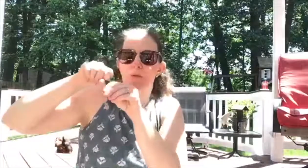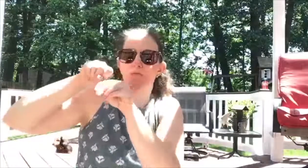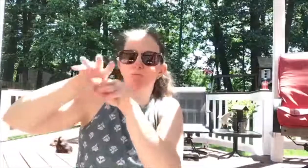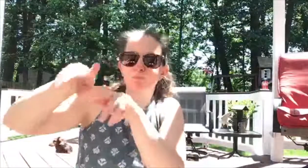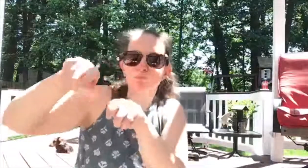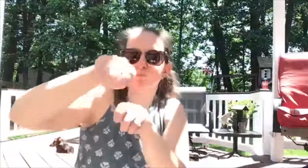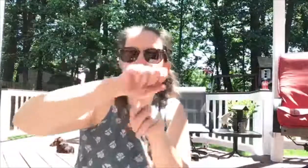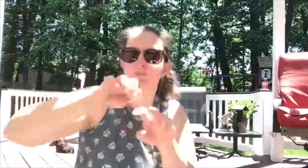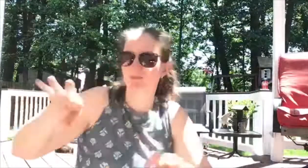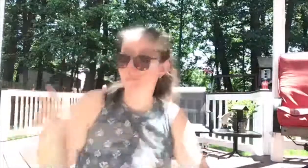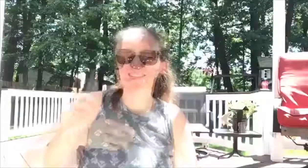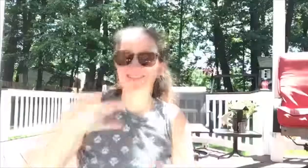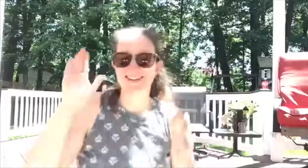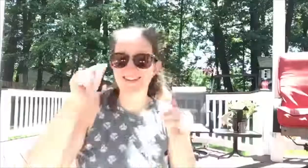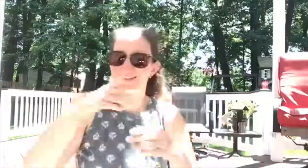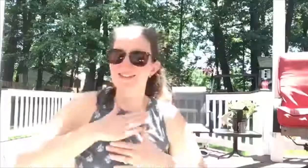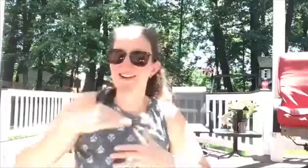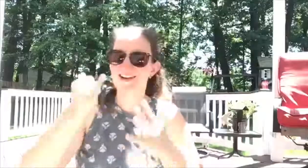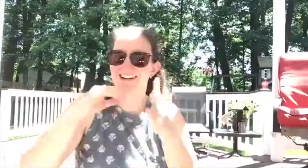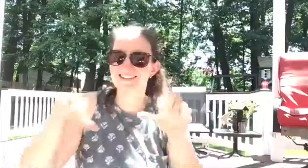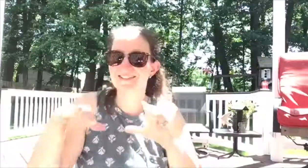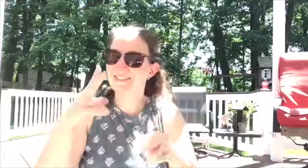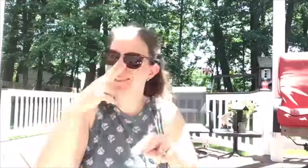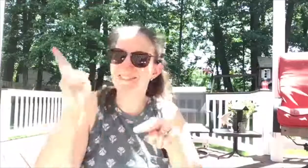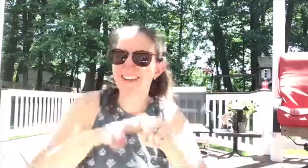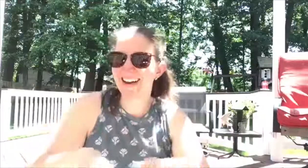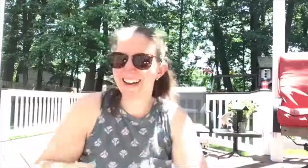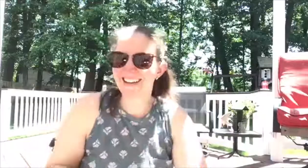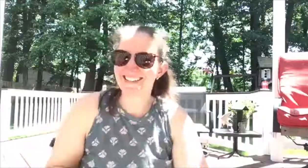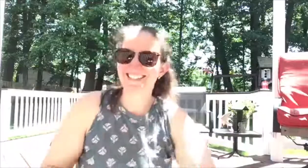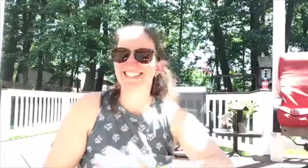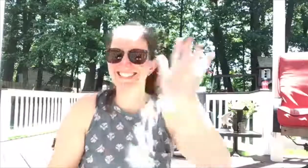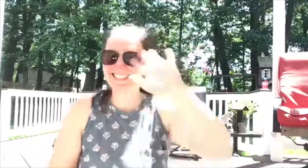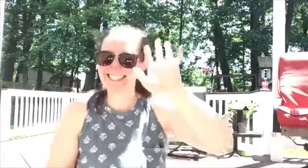clean the area that's fine I hope you enjoyed and have fun bye